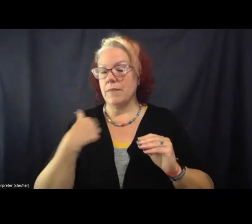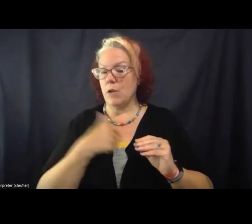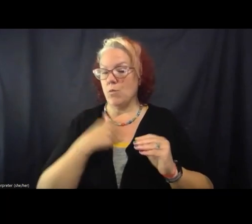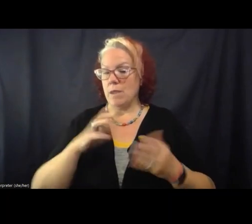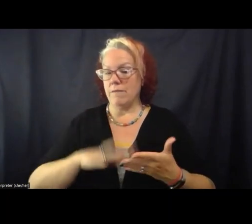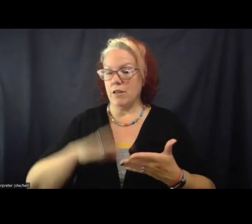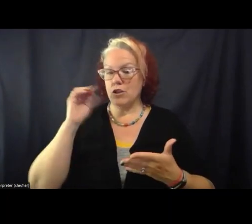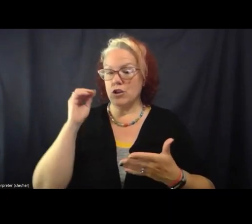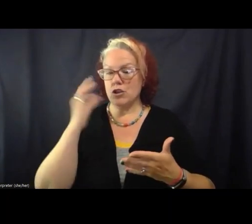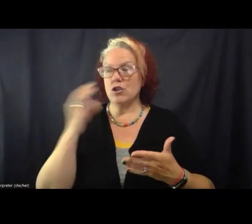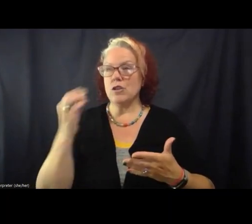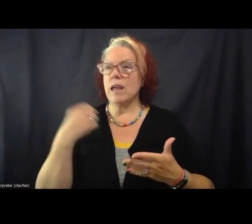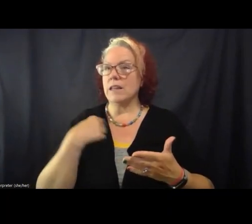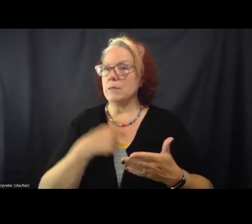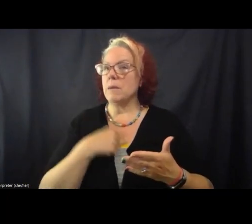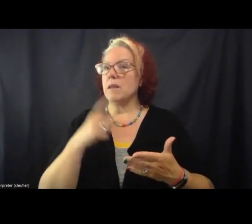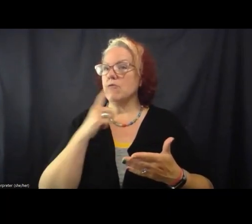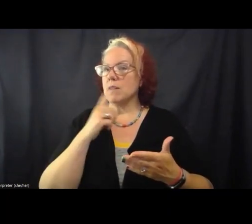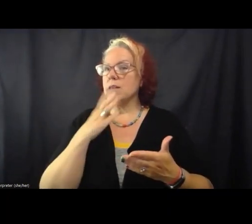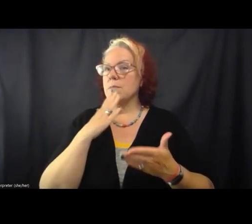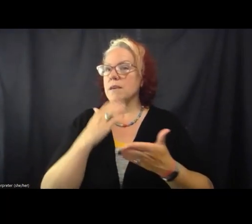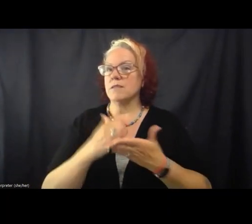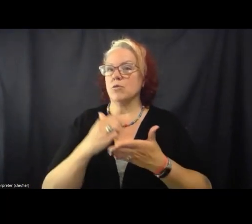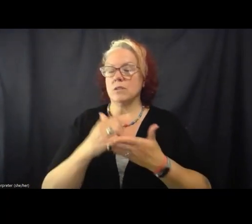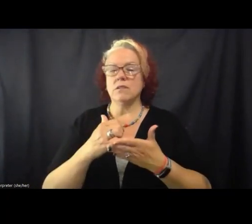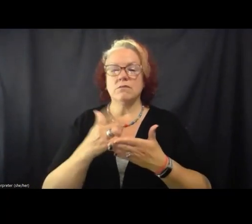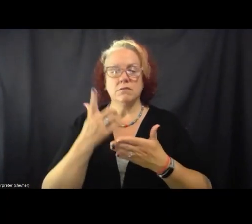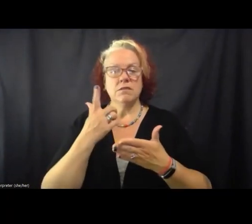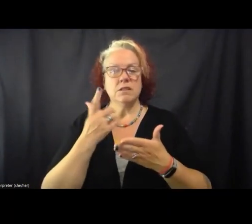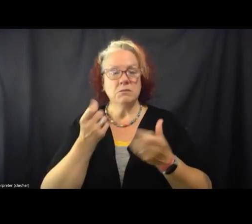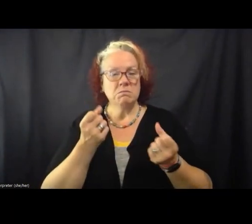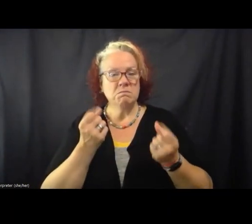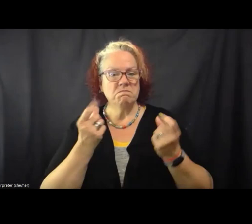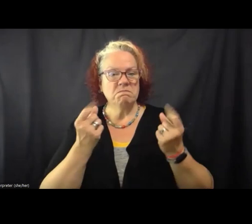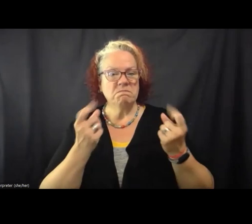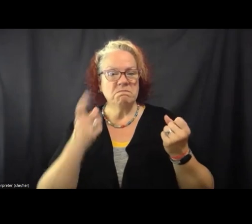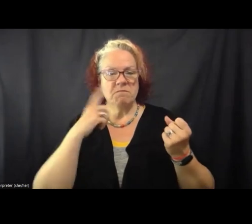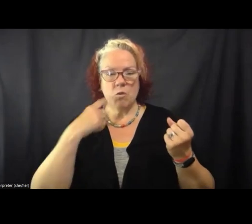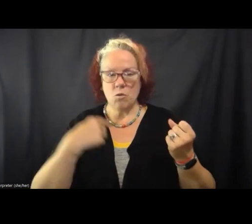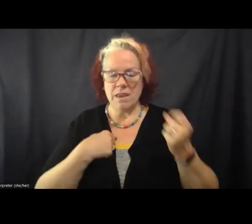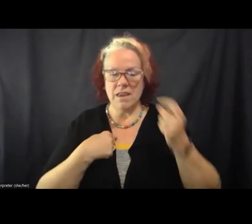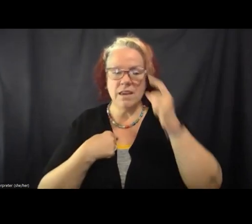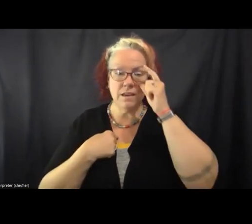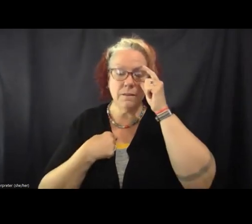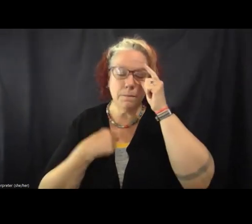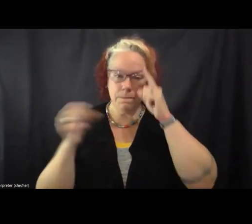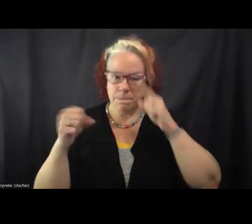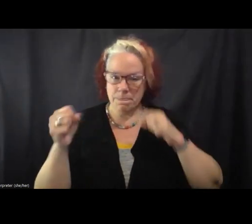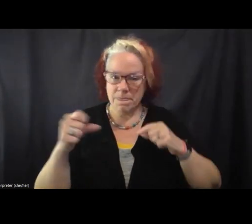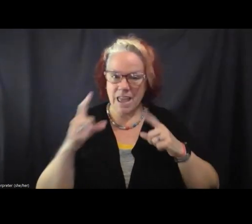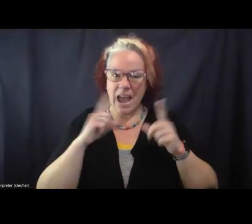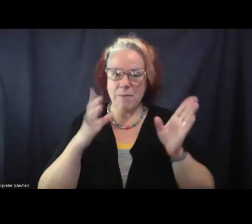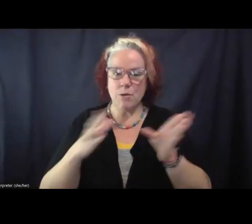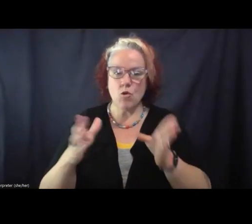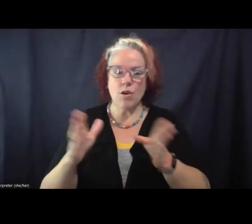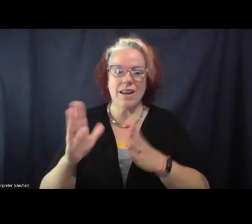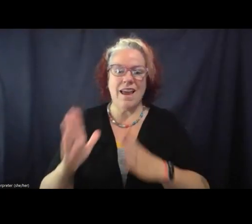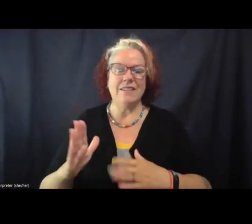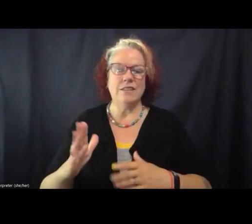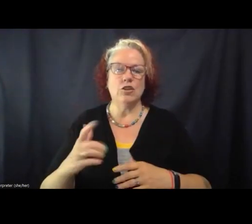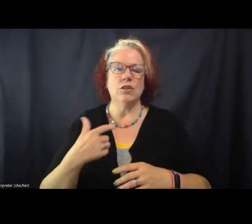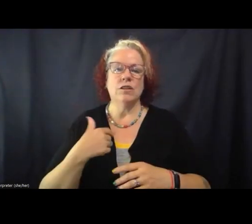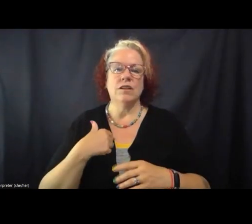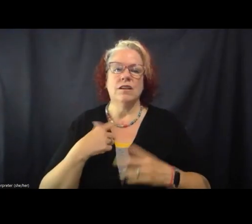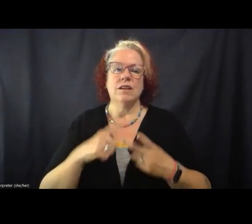that I think has been a big source of humility for me because I am an organizer and I do organizing, but I'm also